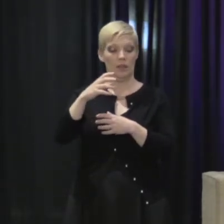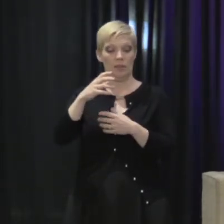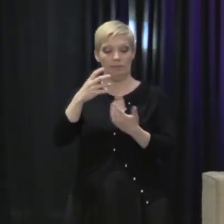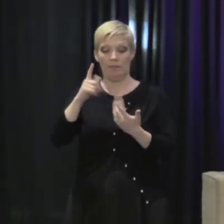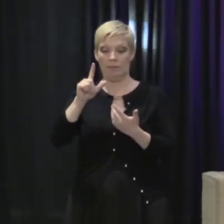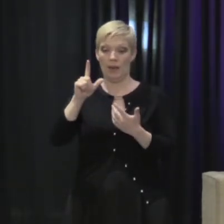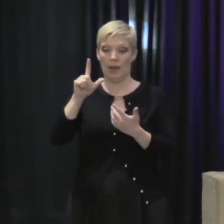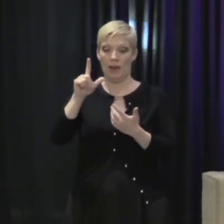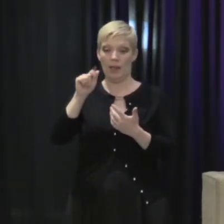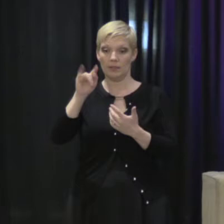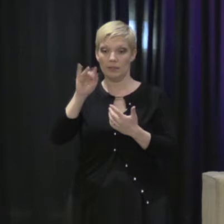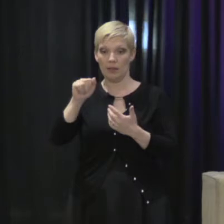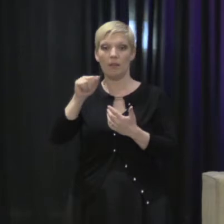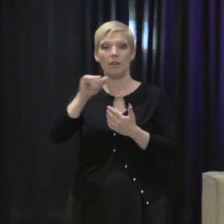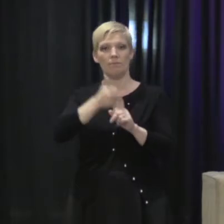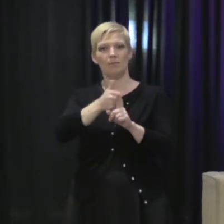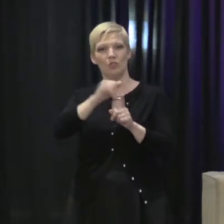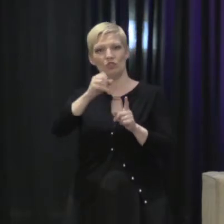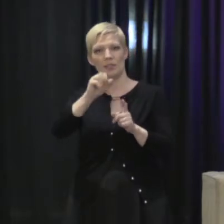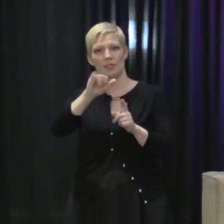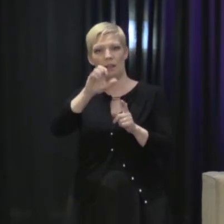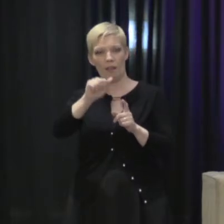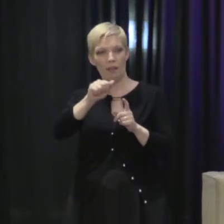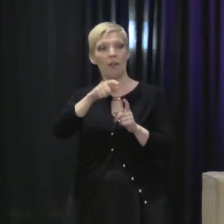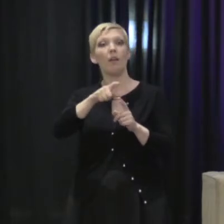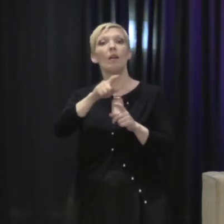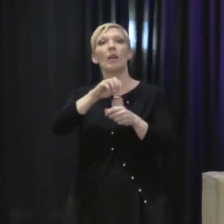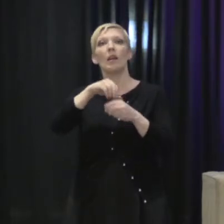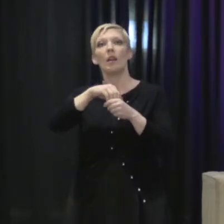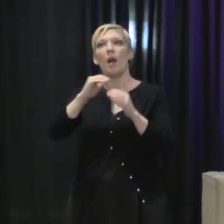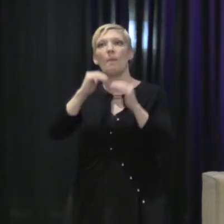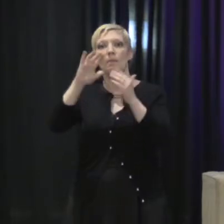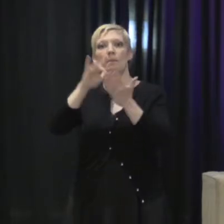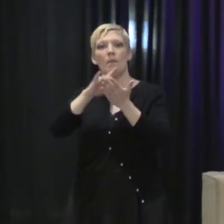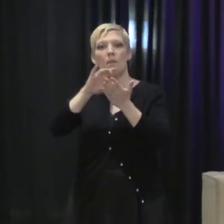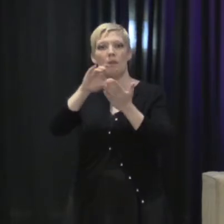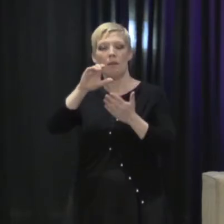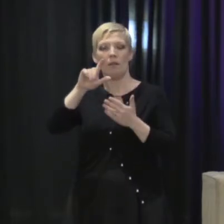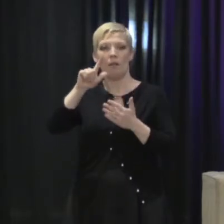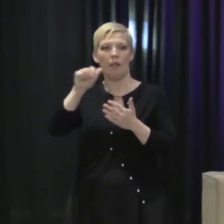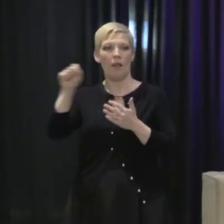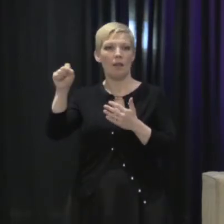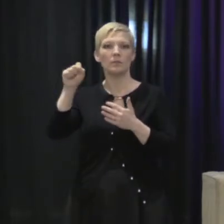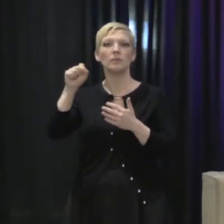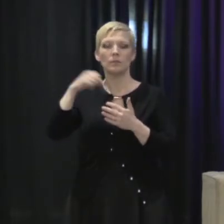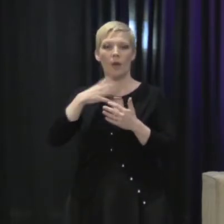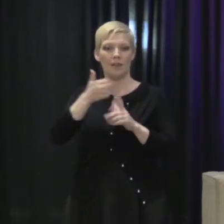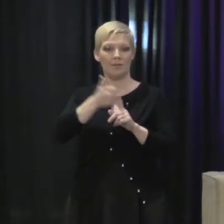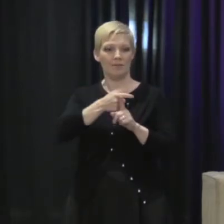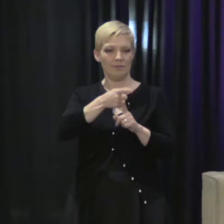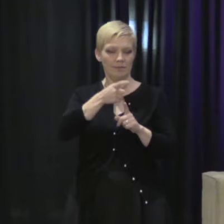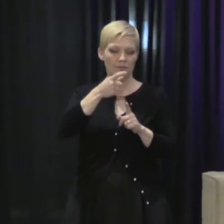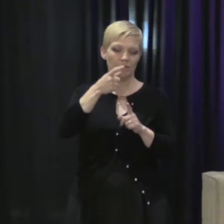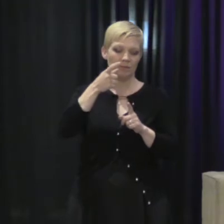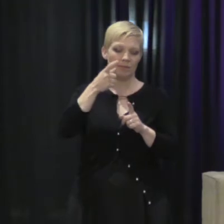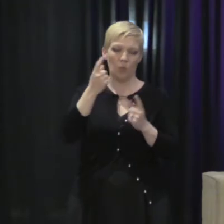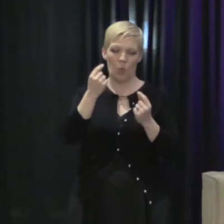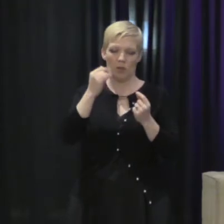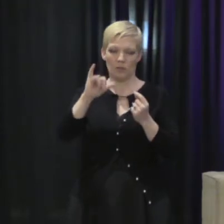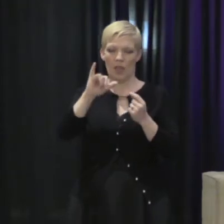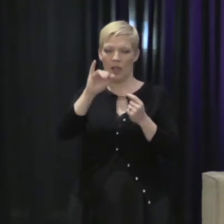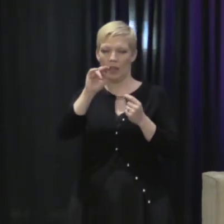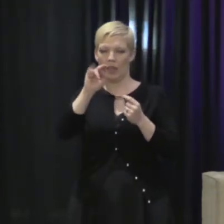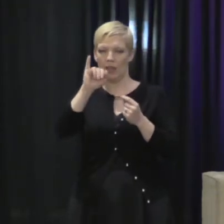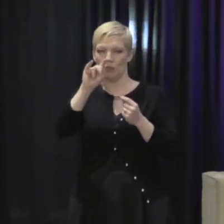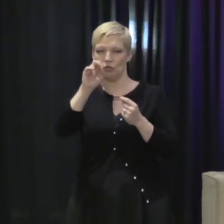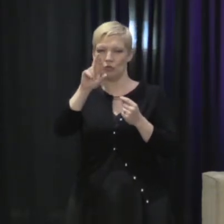woman who was working class in an upper middle class white town of Castle Rock, Colorado. What were the intersectional layers going on